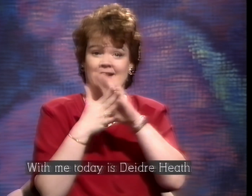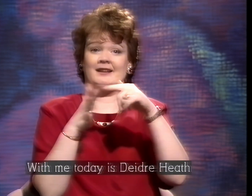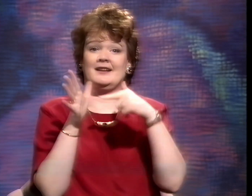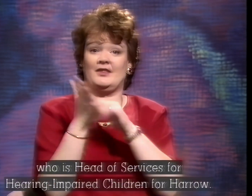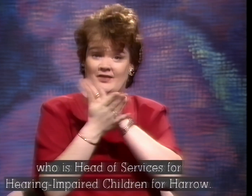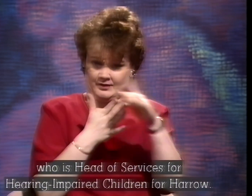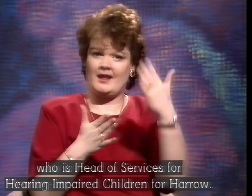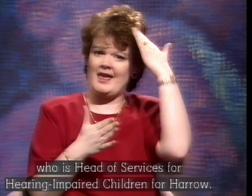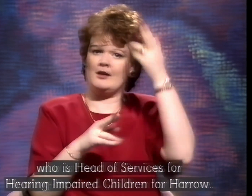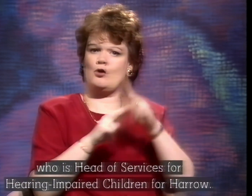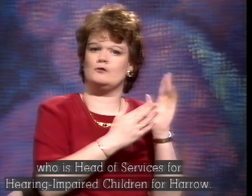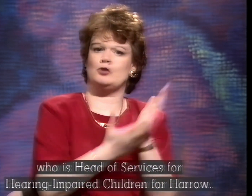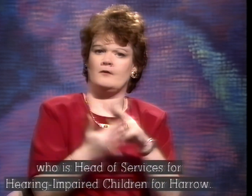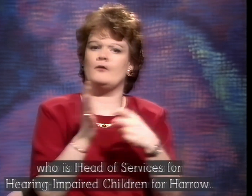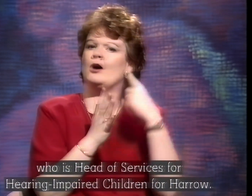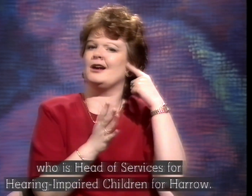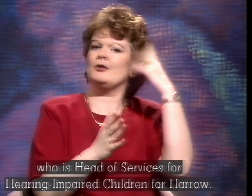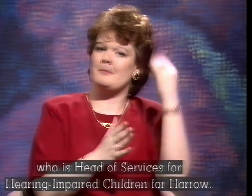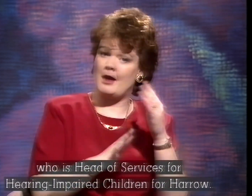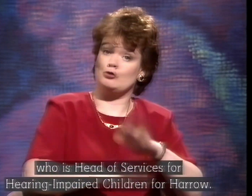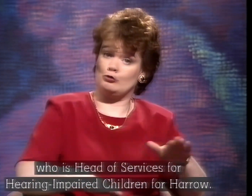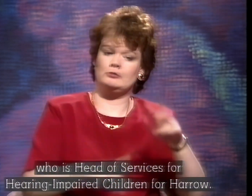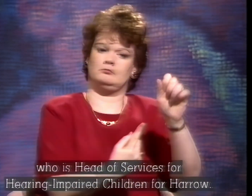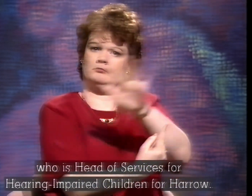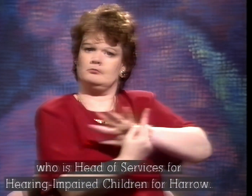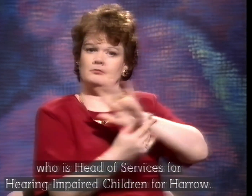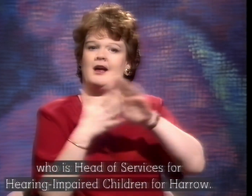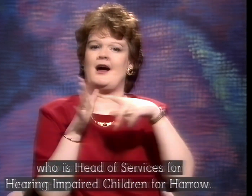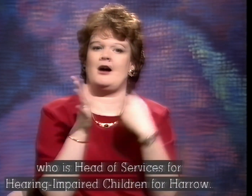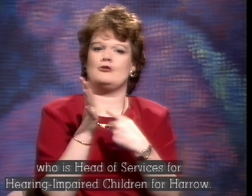Heath, who's Head of Services for Hearing Impaired Children for HARO.